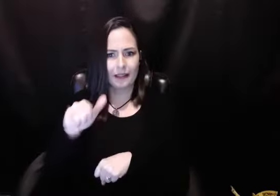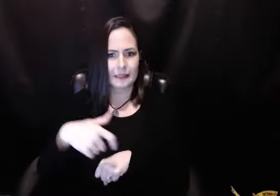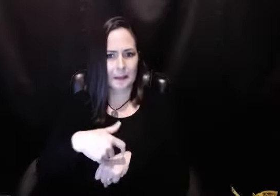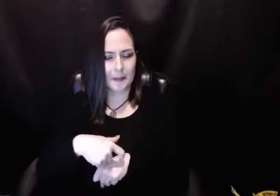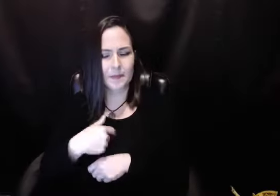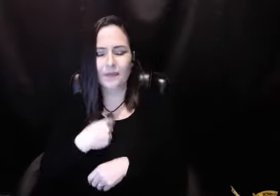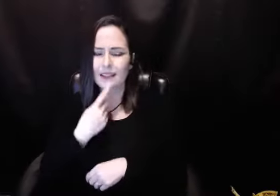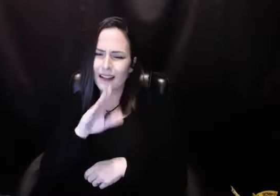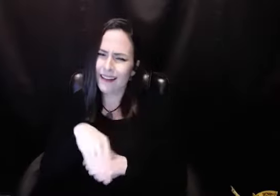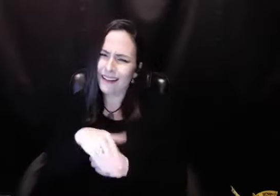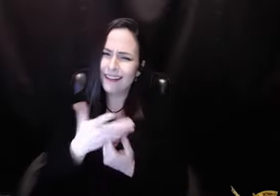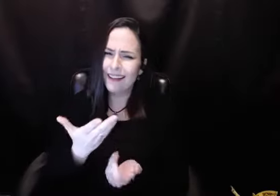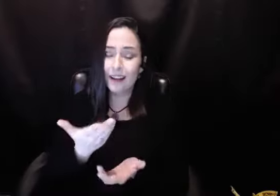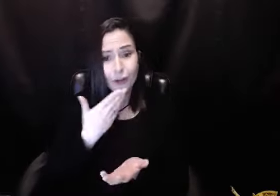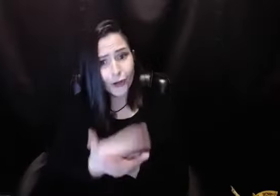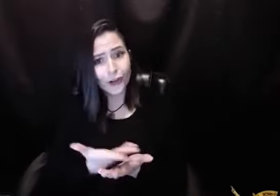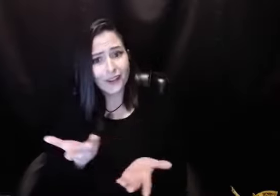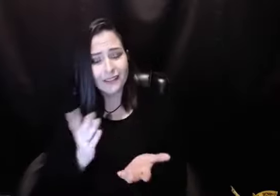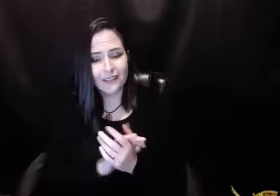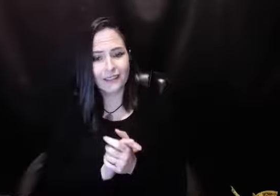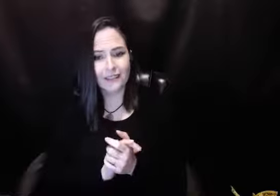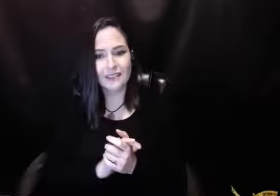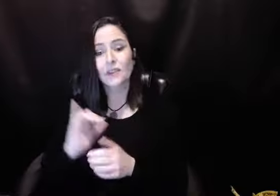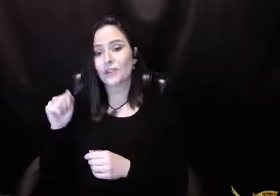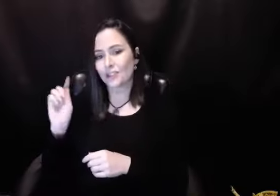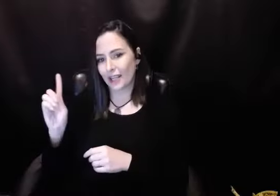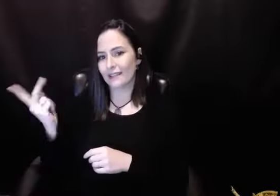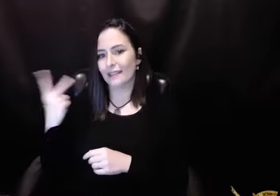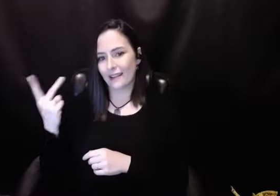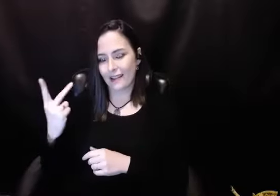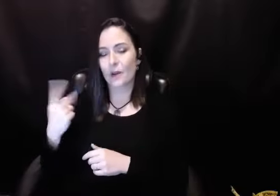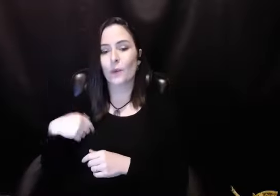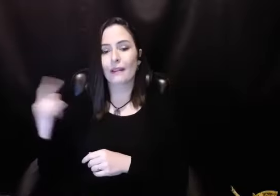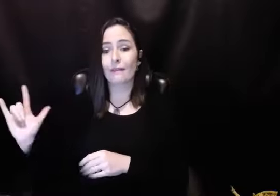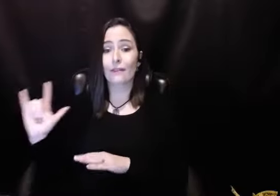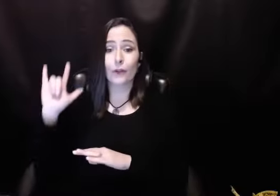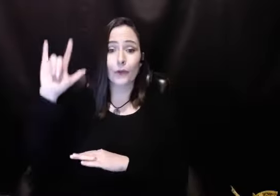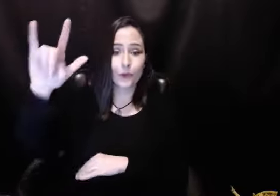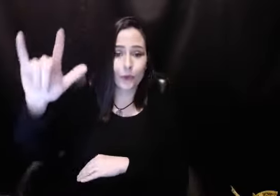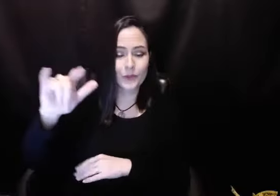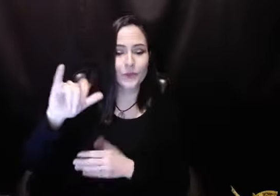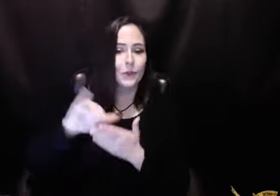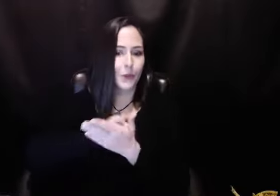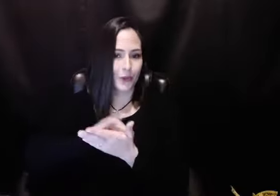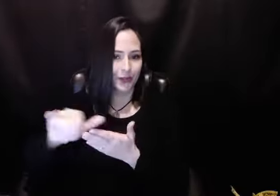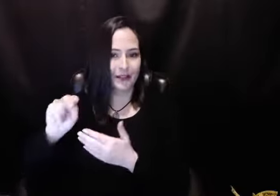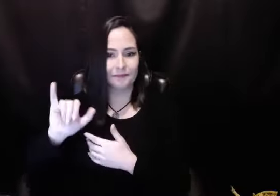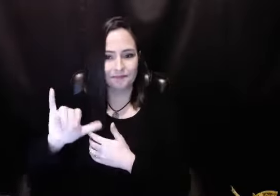together for almost two or three years at that point. And I thought it was good. And so JD and I,